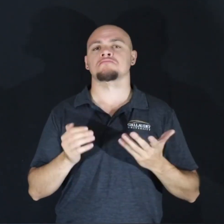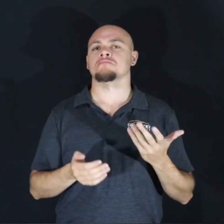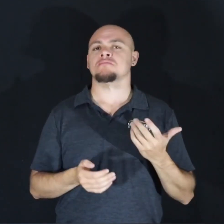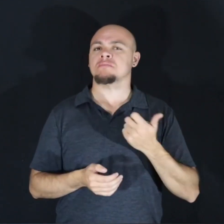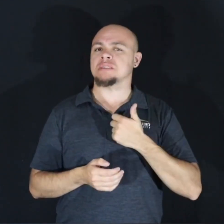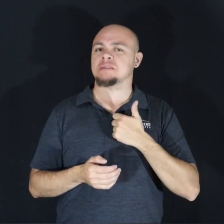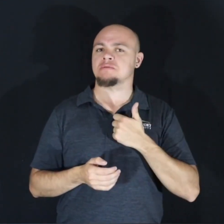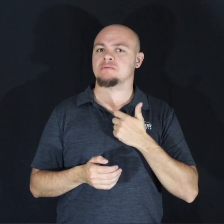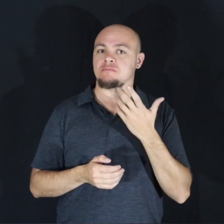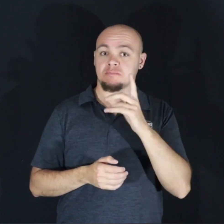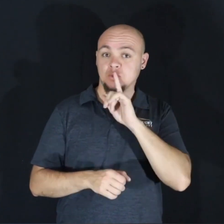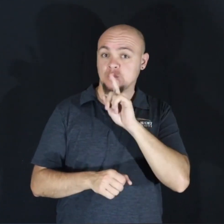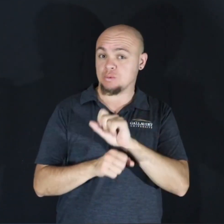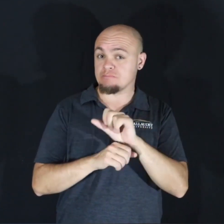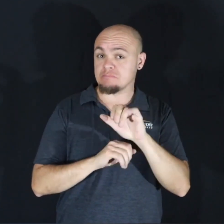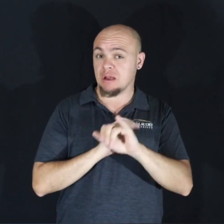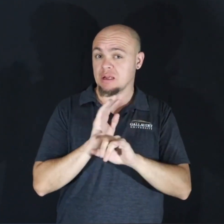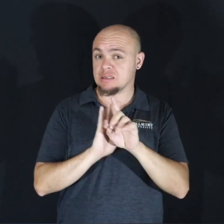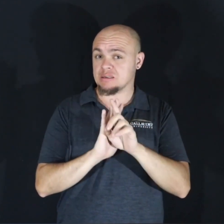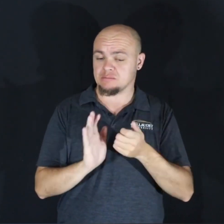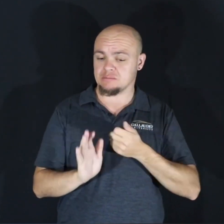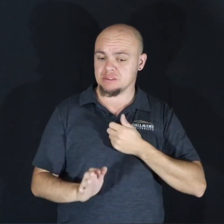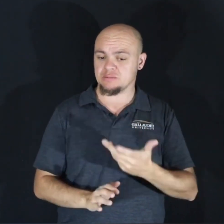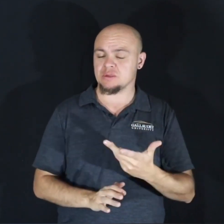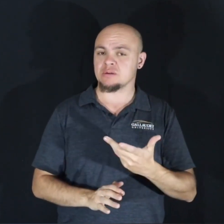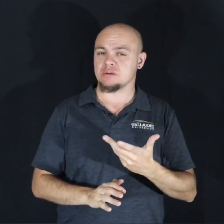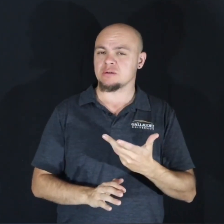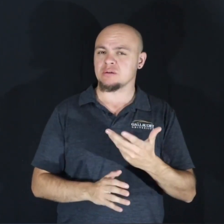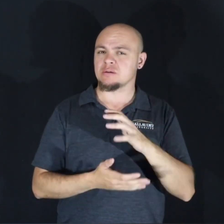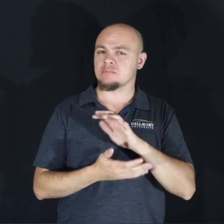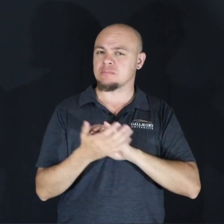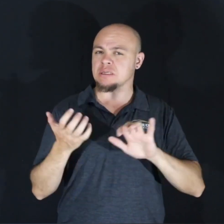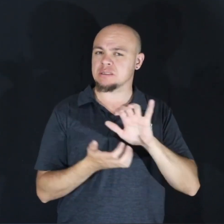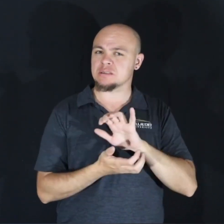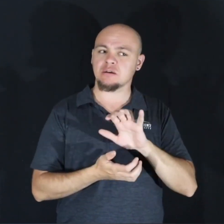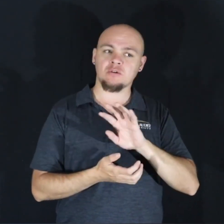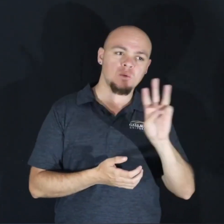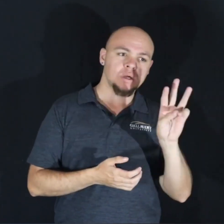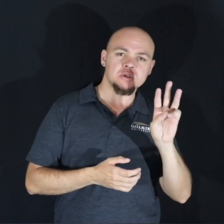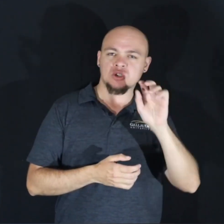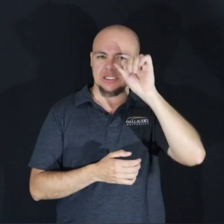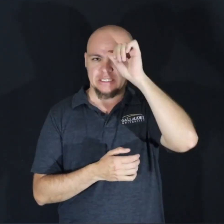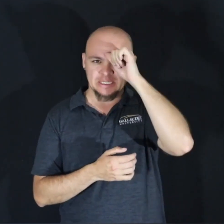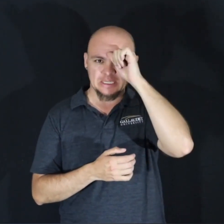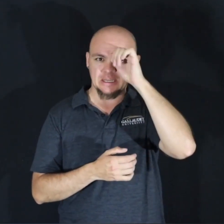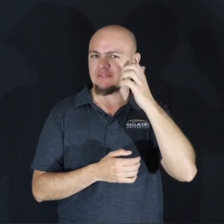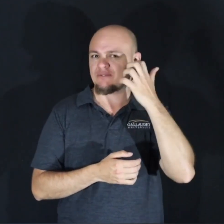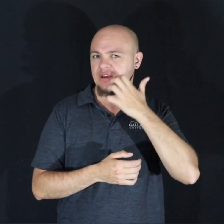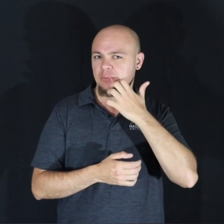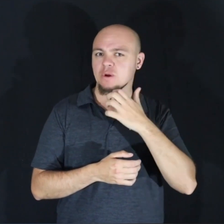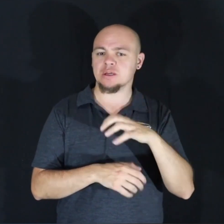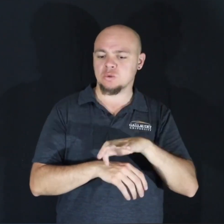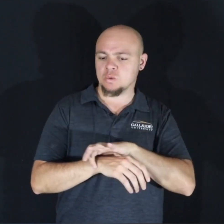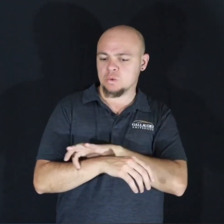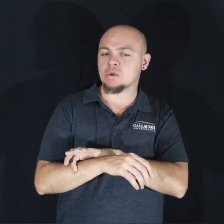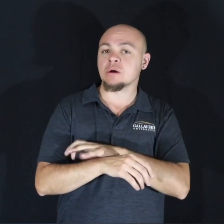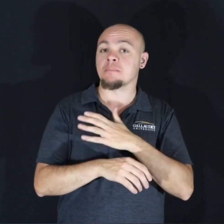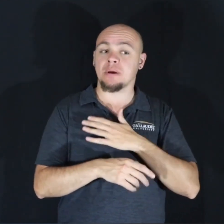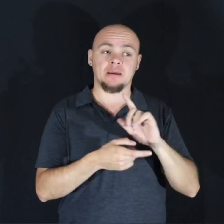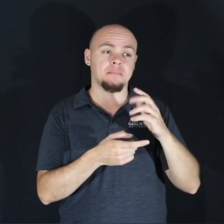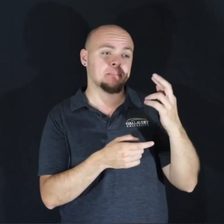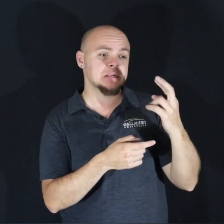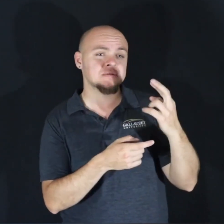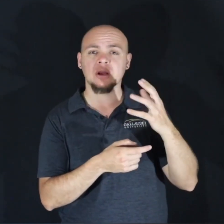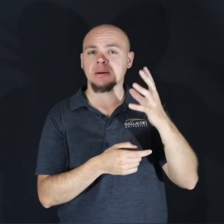expression of my true identity. It's a seamless blend of Western and Indian fabrics and jewelry, borrowed from my best